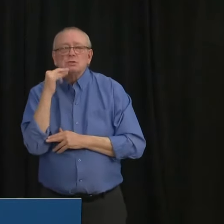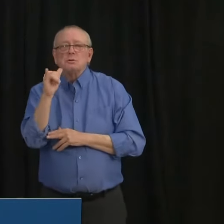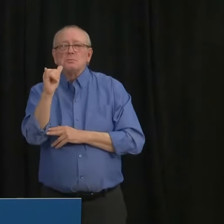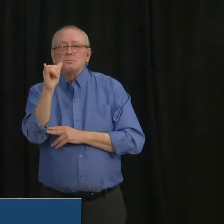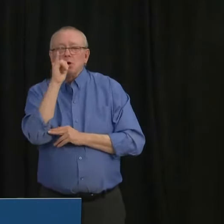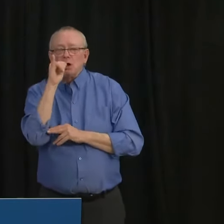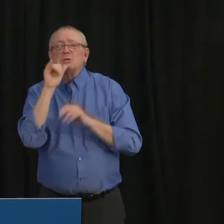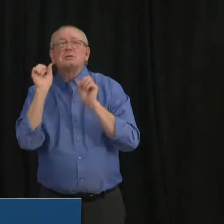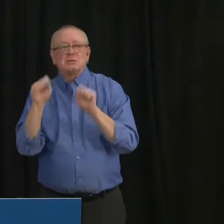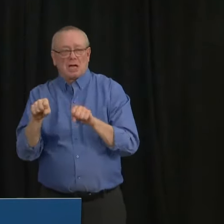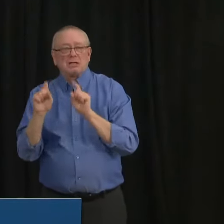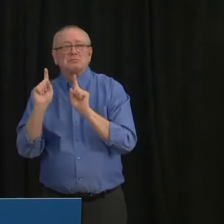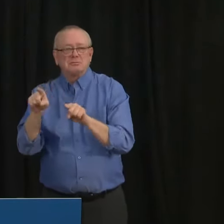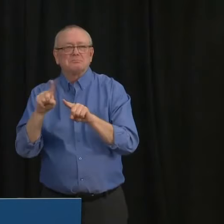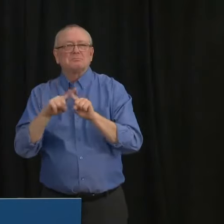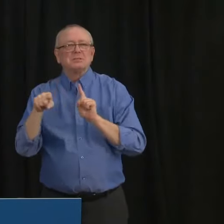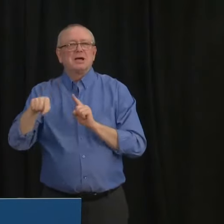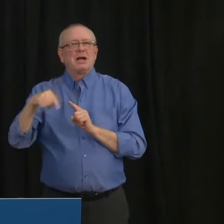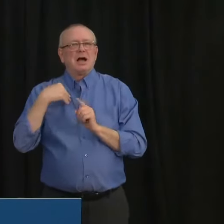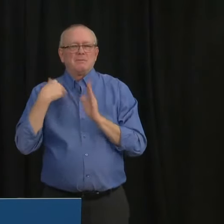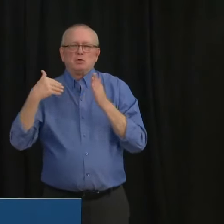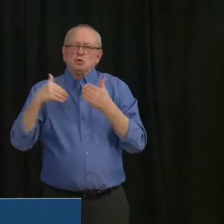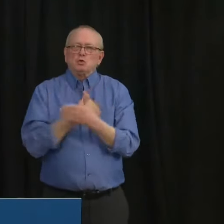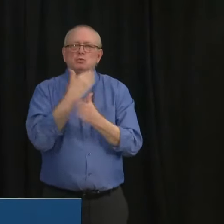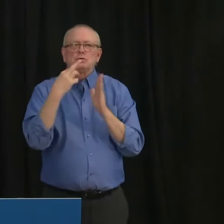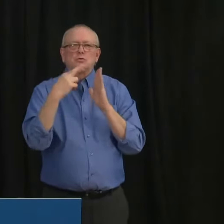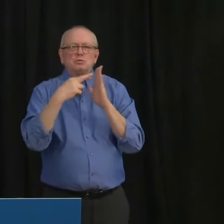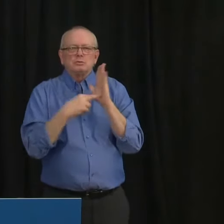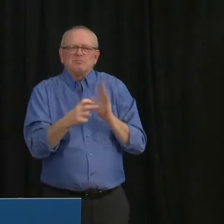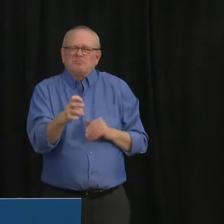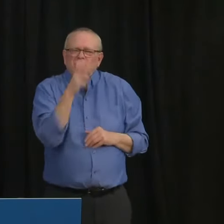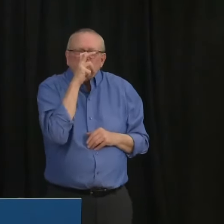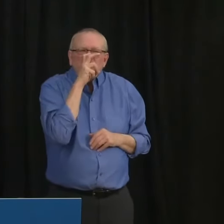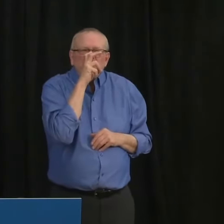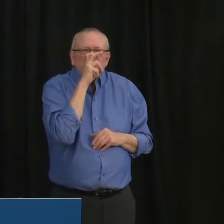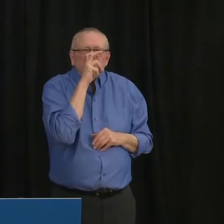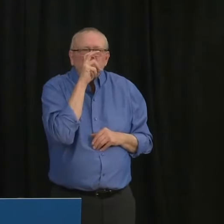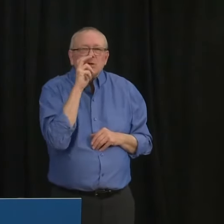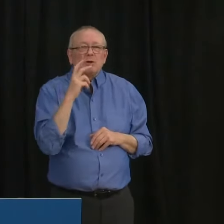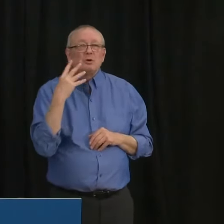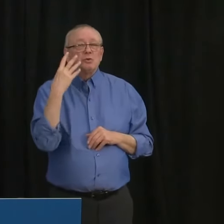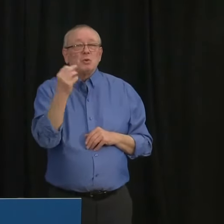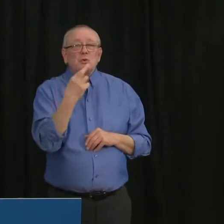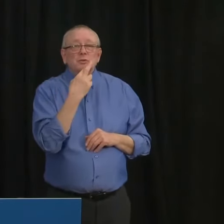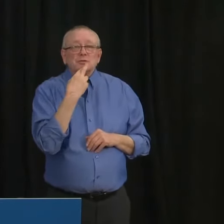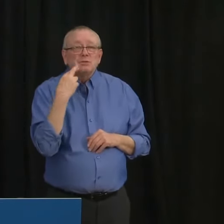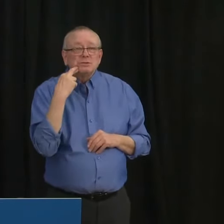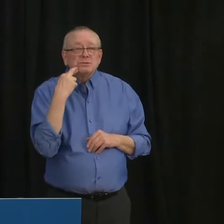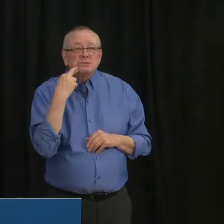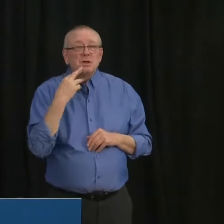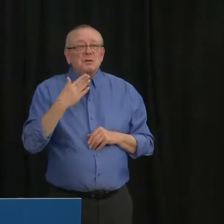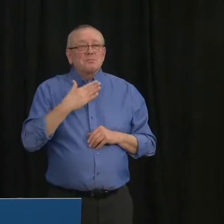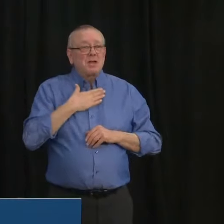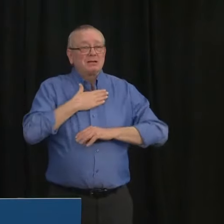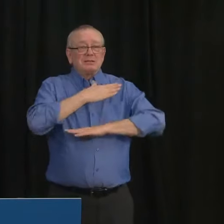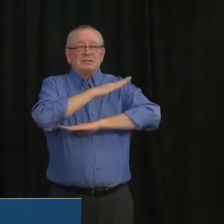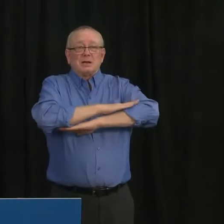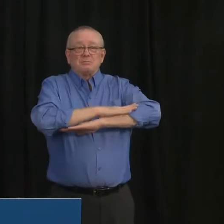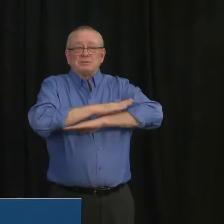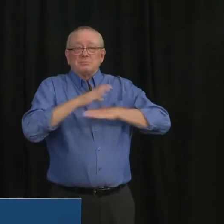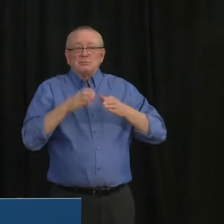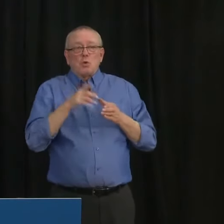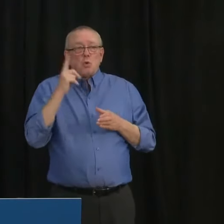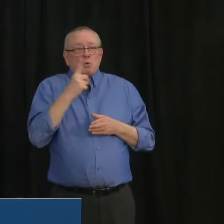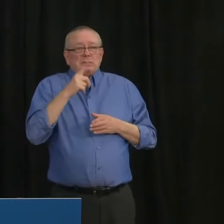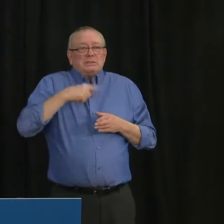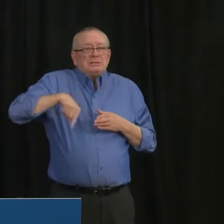comply with our guidelines very carefully and those dining out must be limited to those who are in one household similar to the